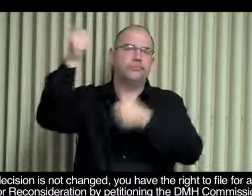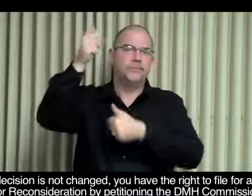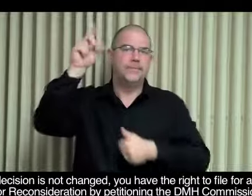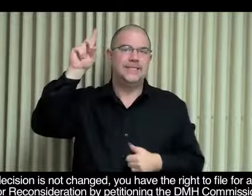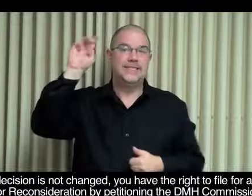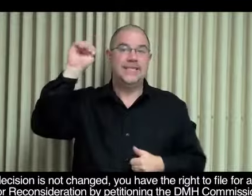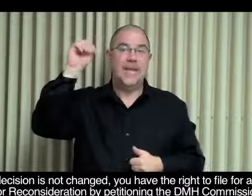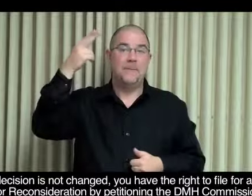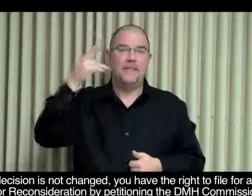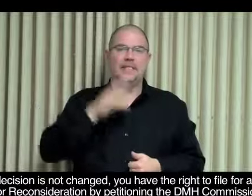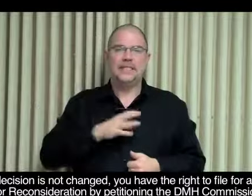commissioner.